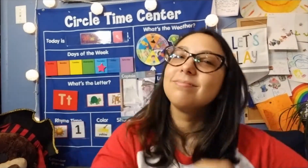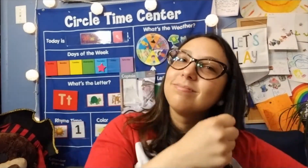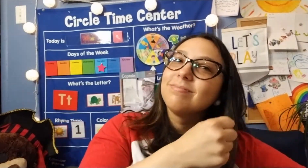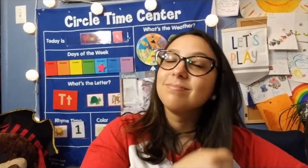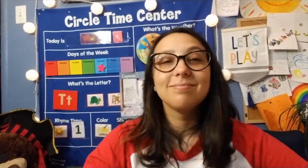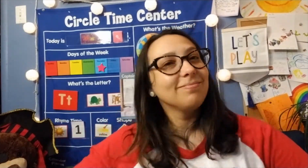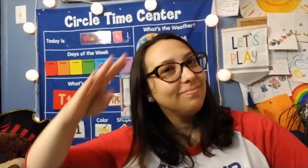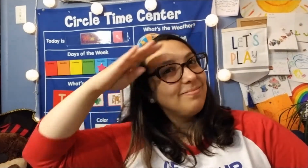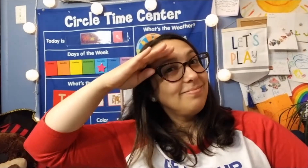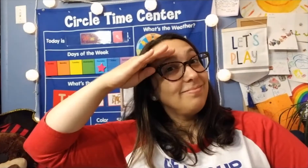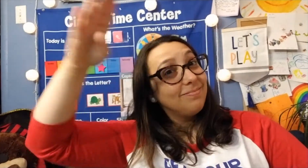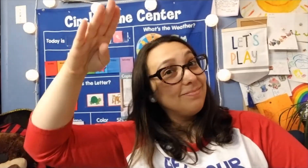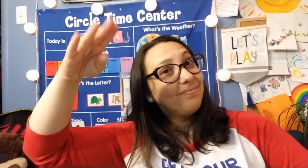have a really great trip.